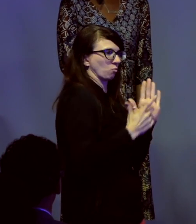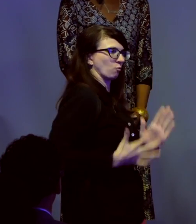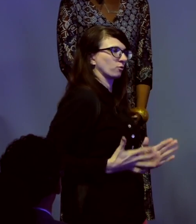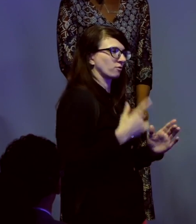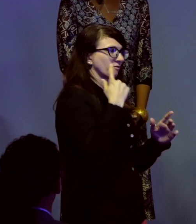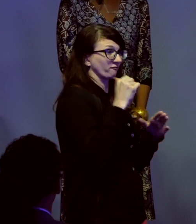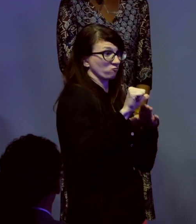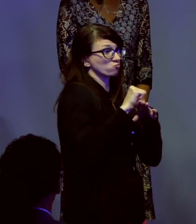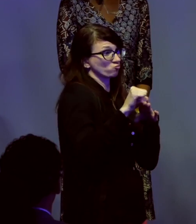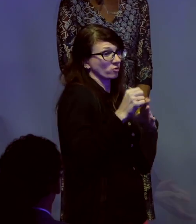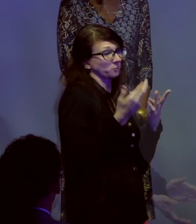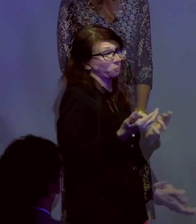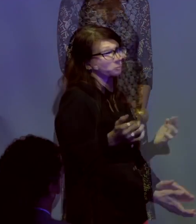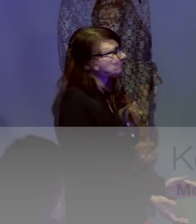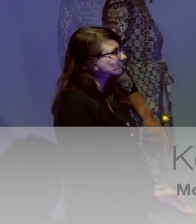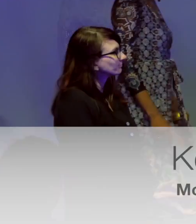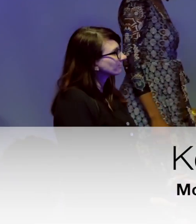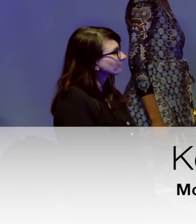training resource.